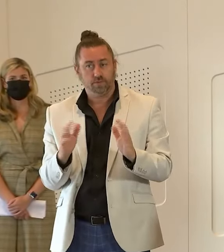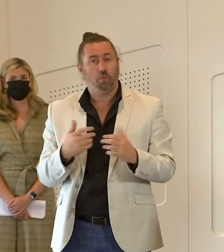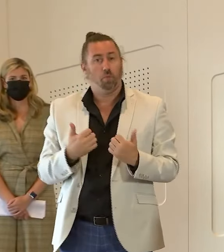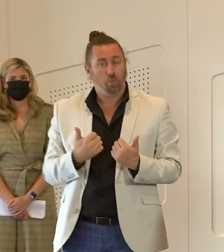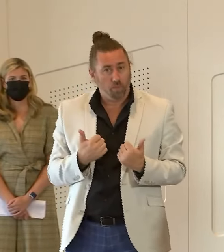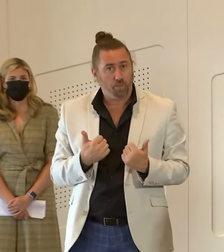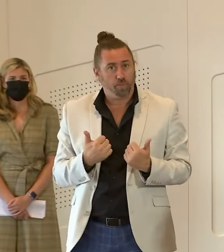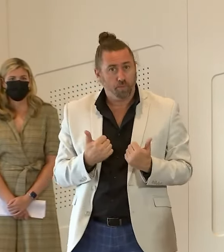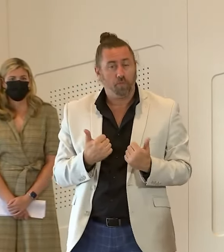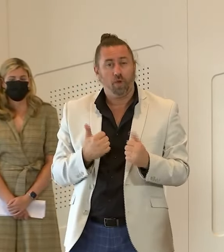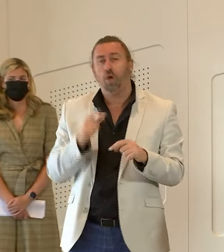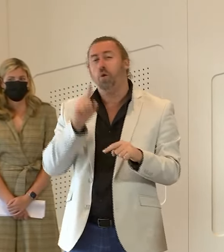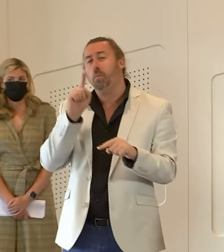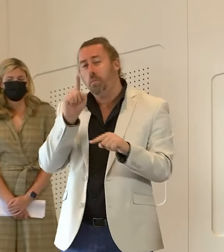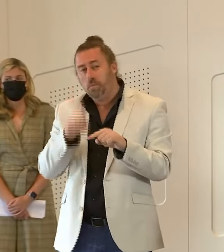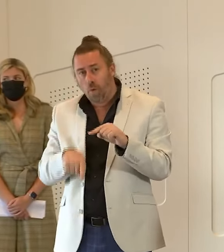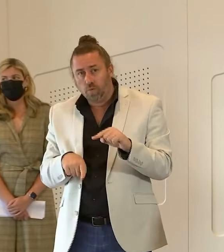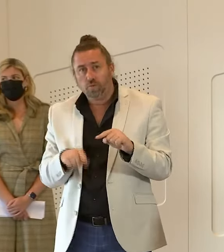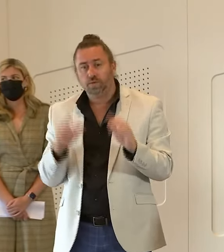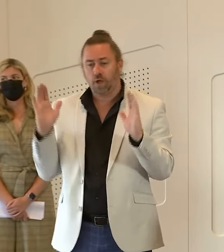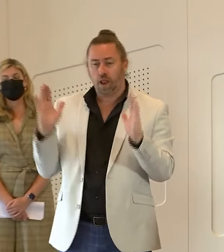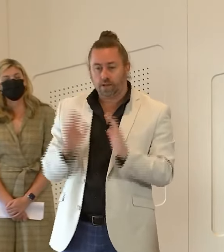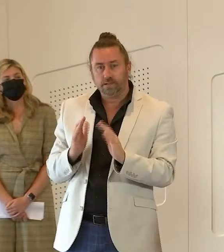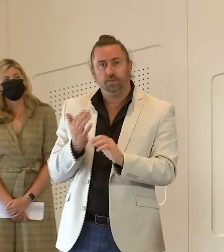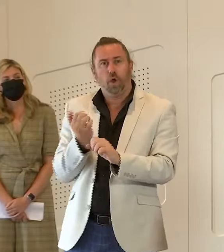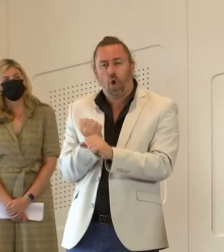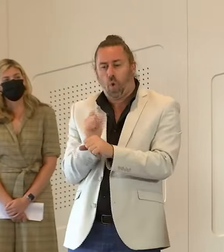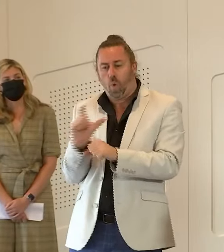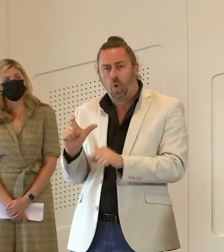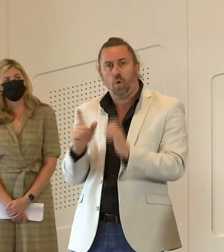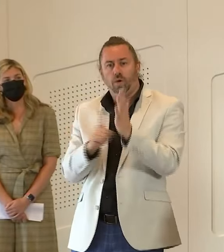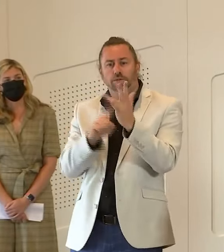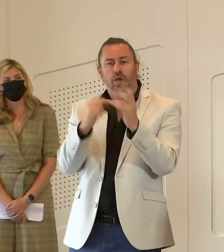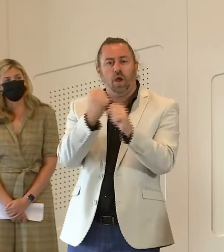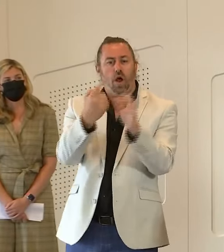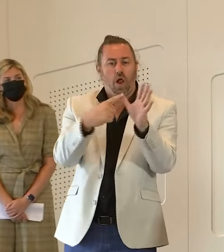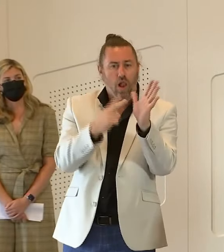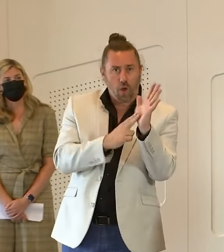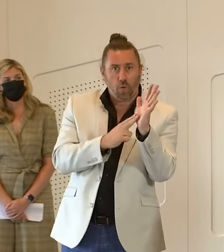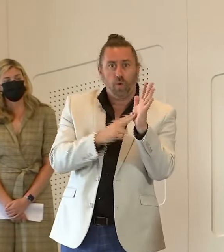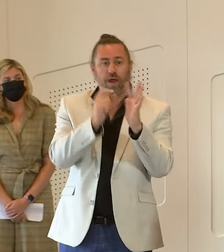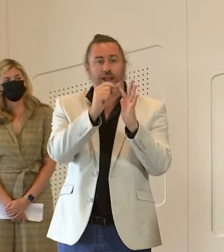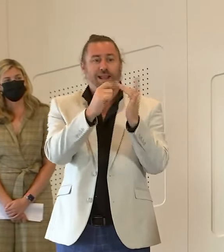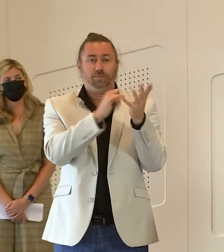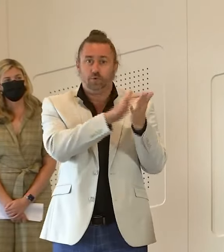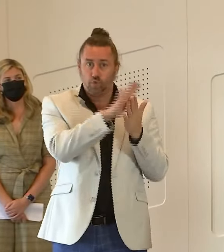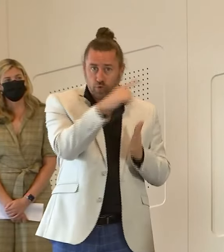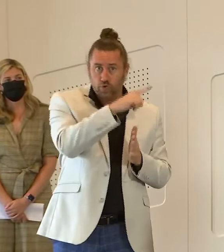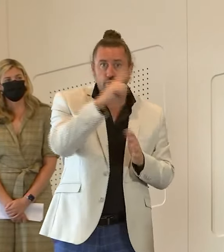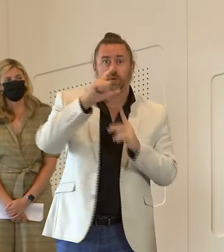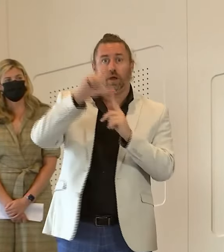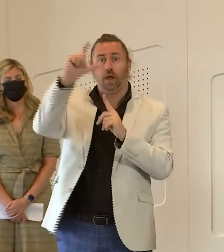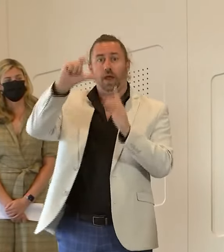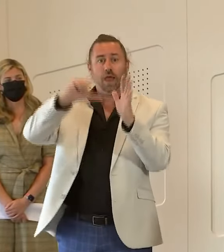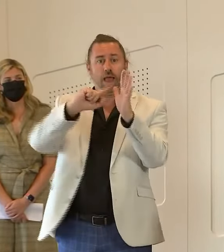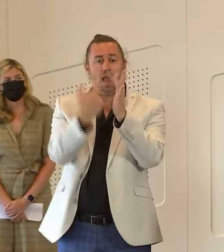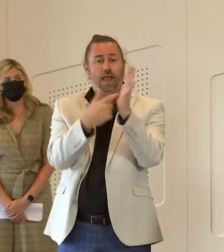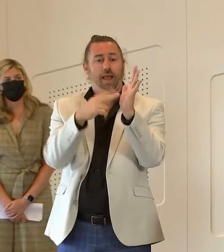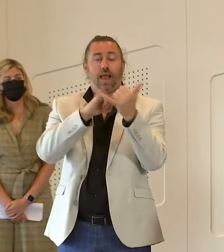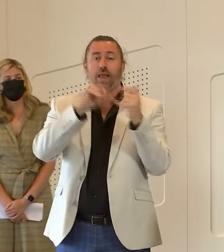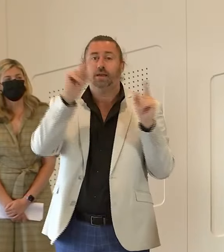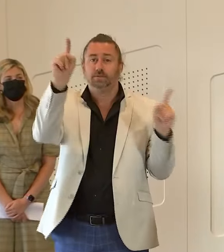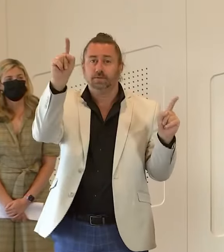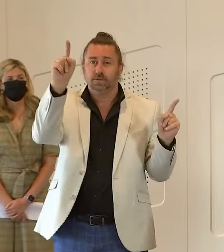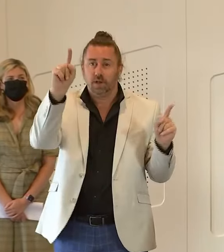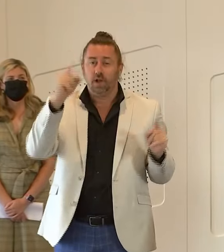been in a relatively small number of areas that's the Gold Coast, Logan, Ipswich and Cairns. We're expecting that the